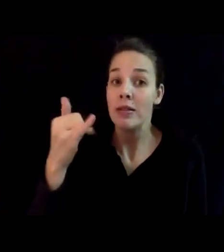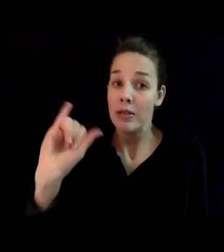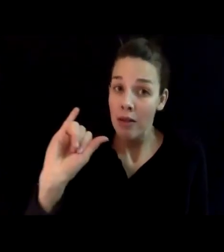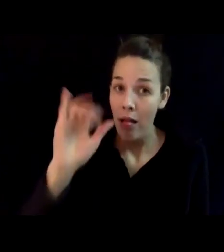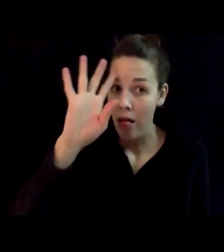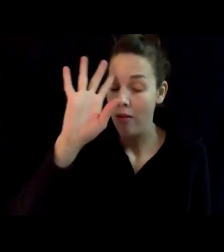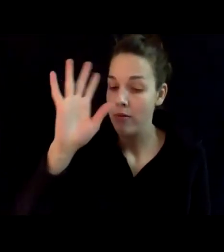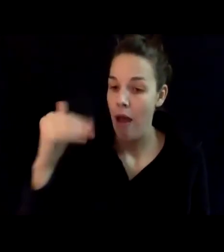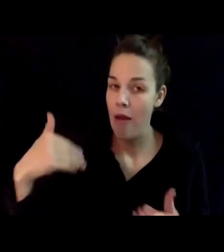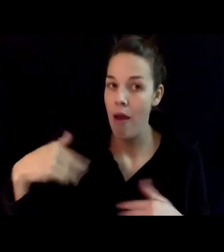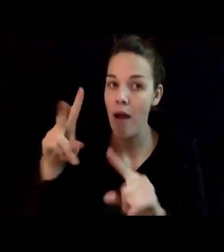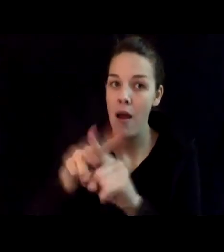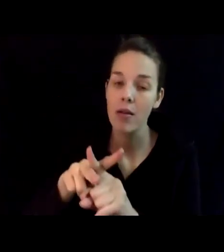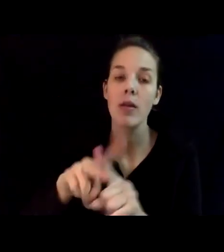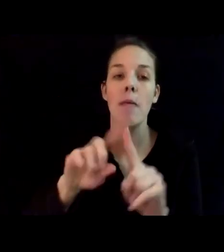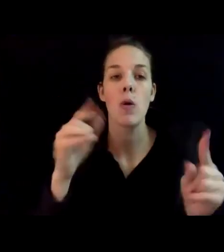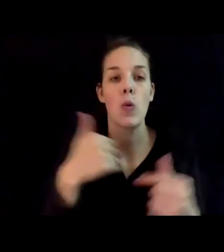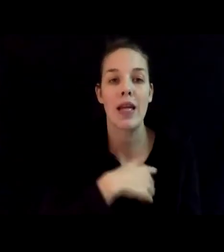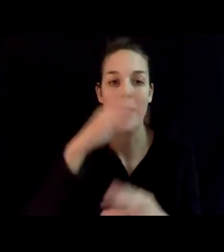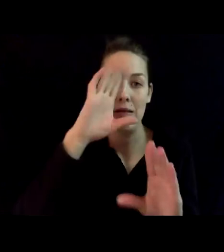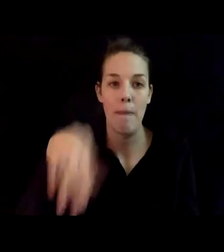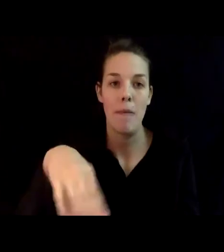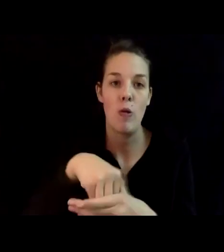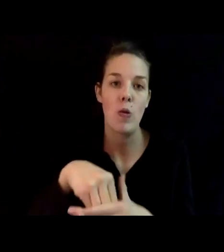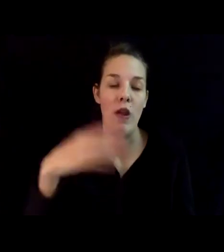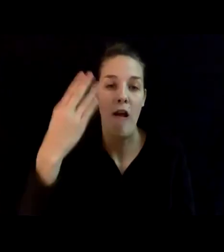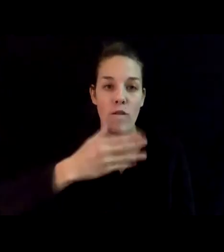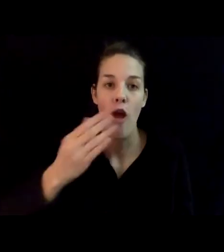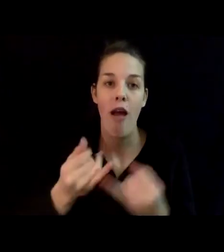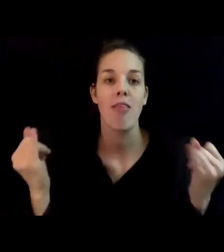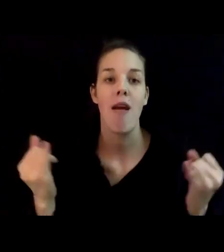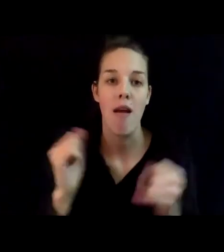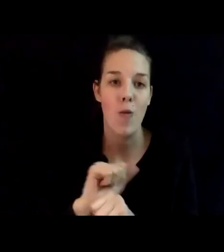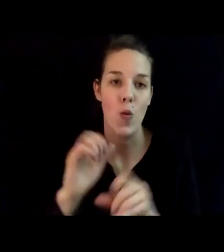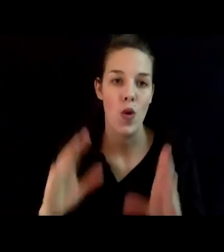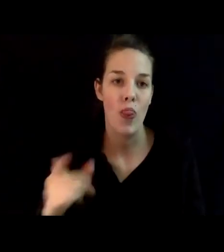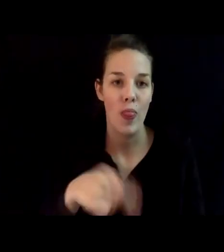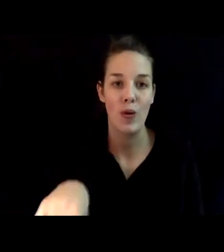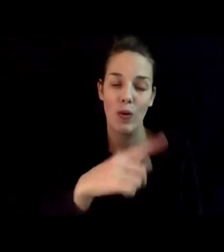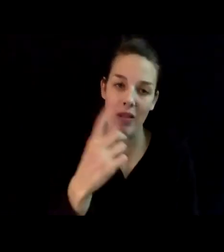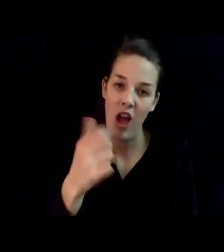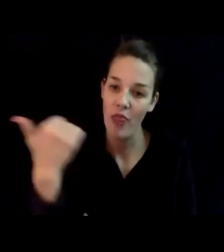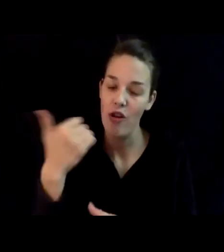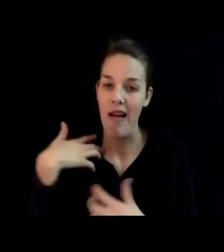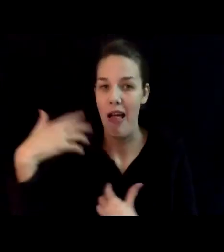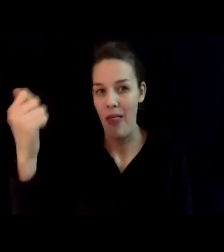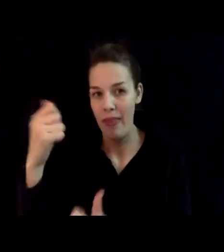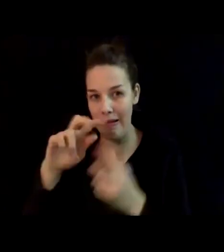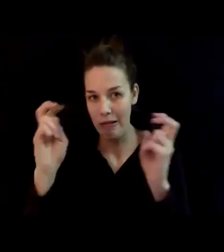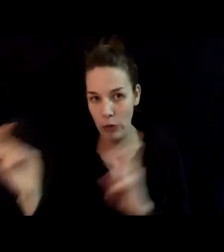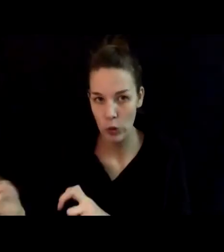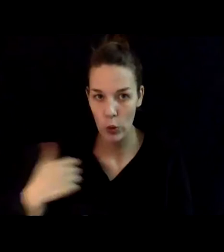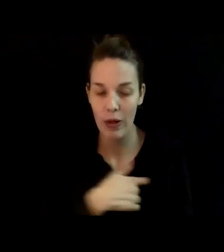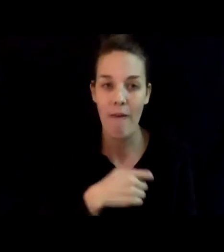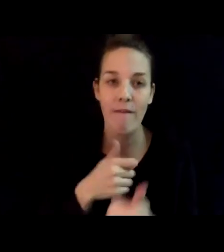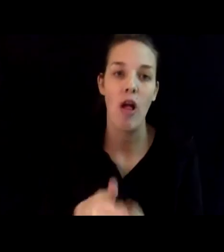defined, but we expect it will include frontline workers and those with underlying health conditions and will follow